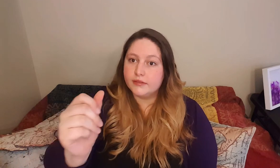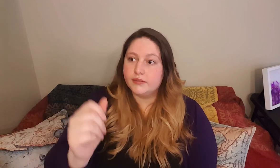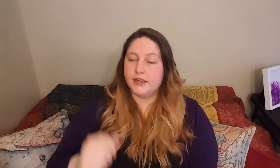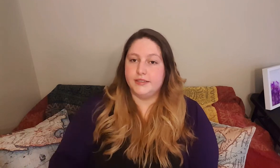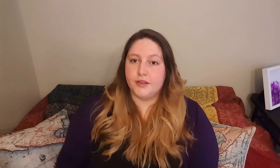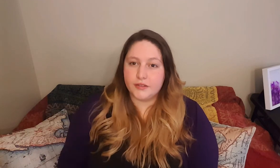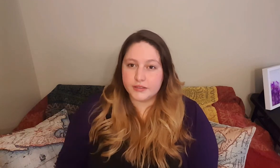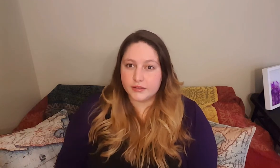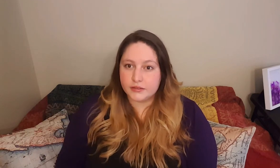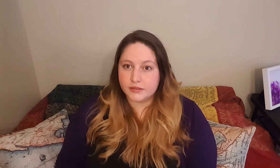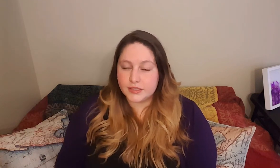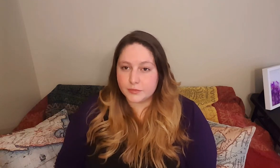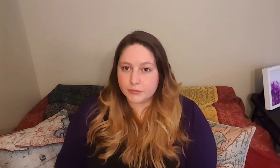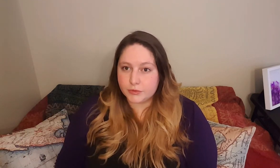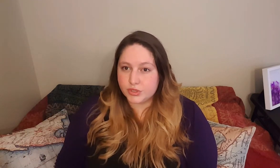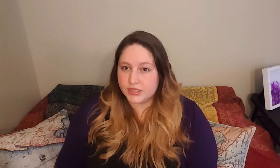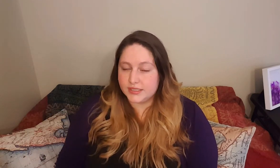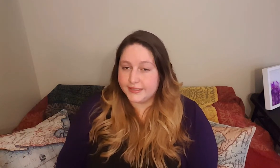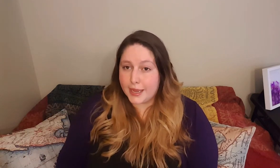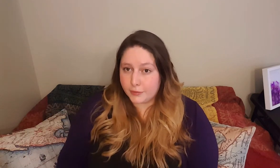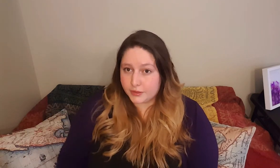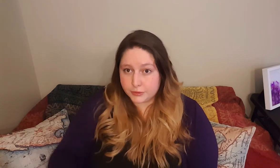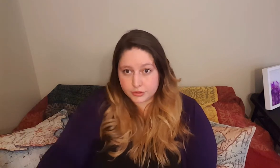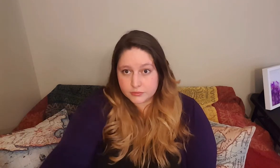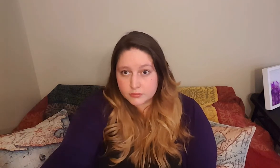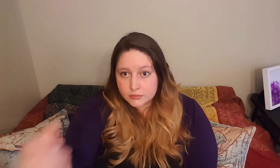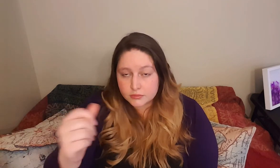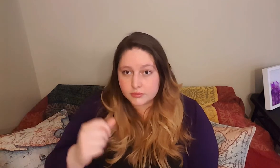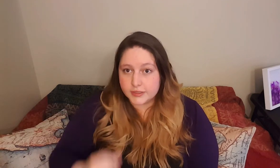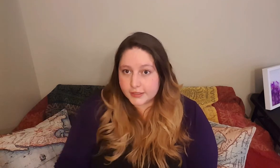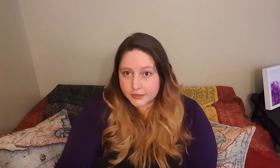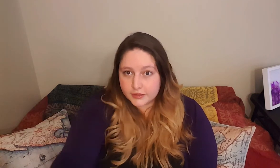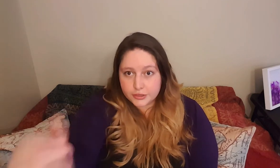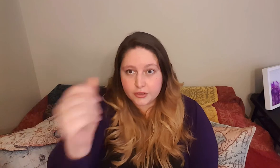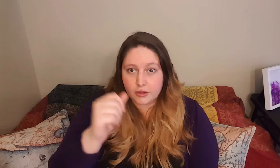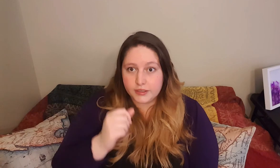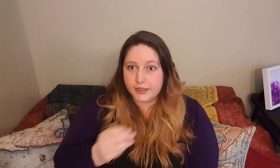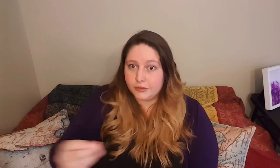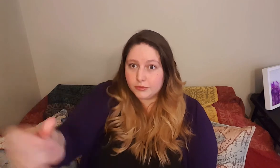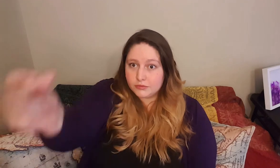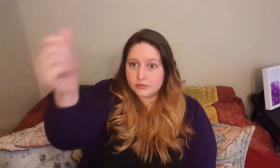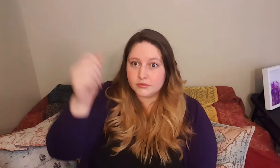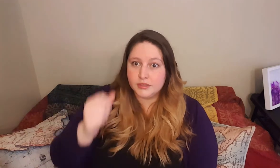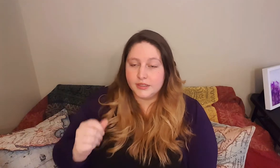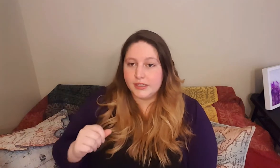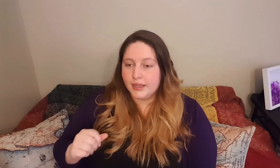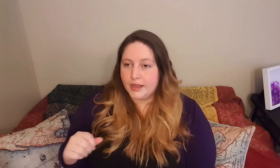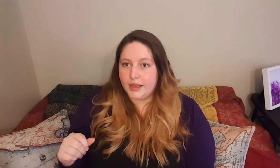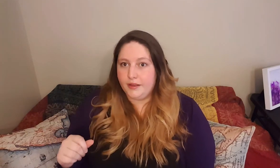I saw some people just snap. would just. Like kind of like you're calling an animal. Um.